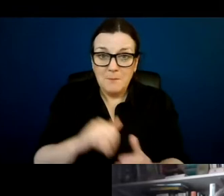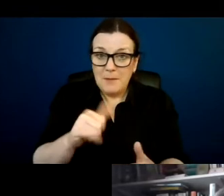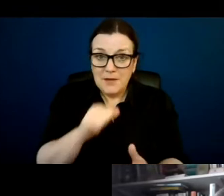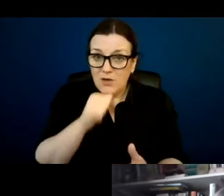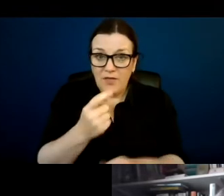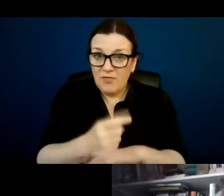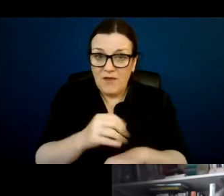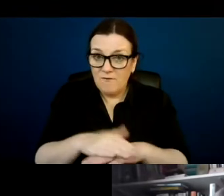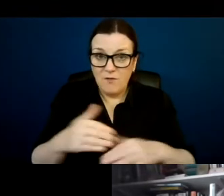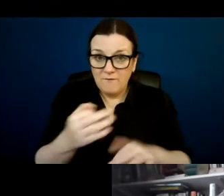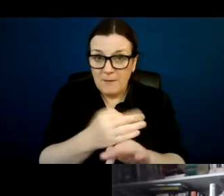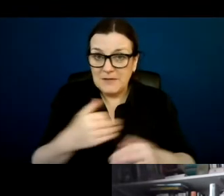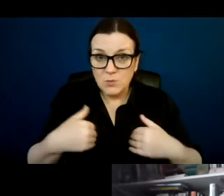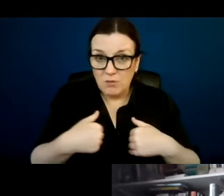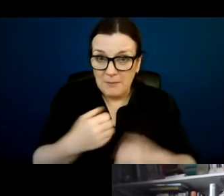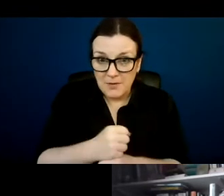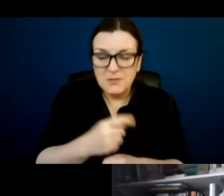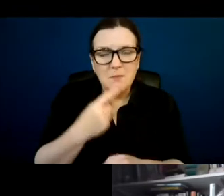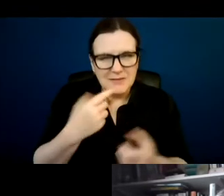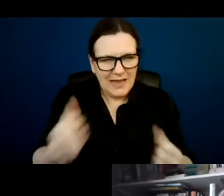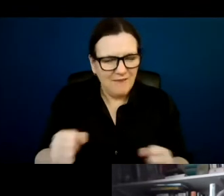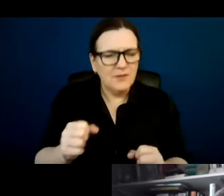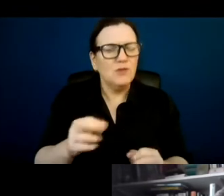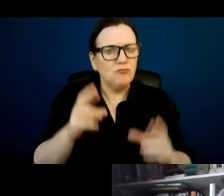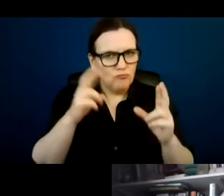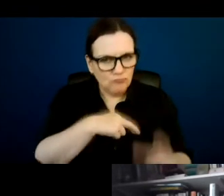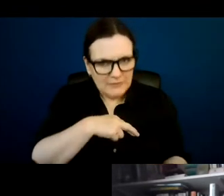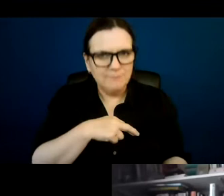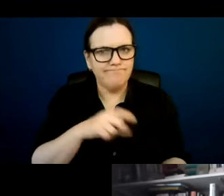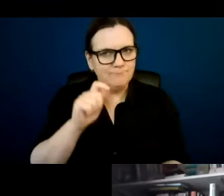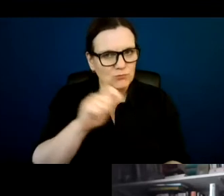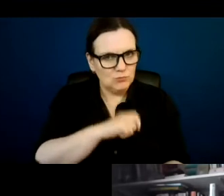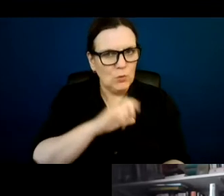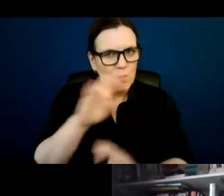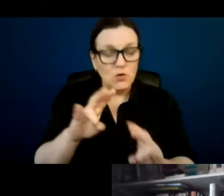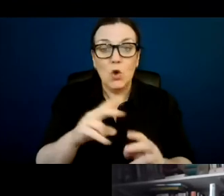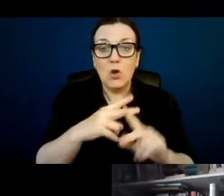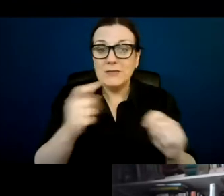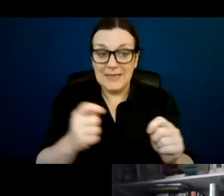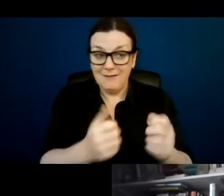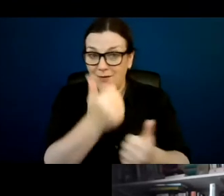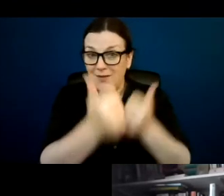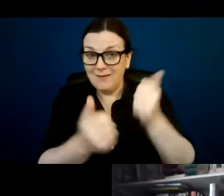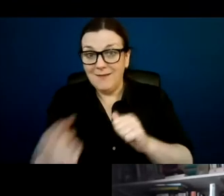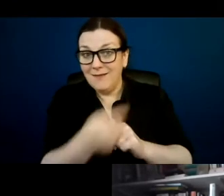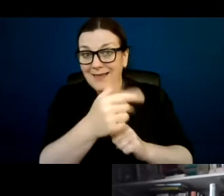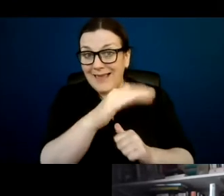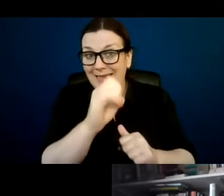to worry about, but they're certainly legitimate questions. And until effectively case law starts coming down the line, nobody's going to know.